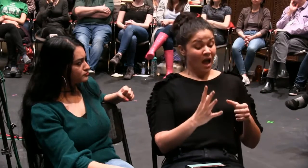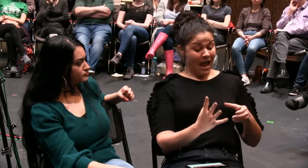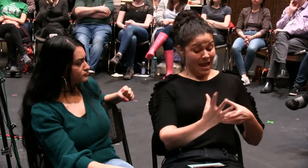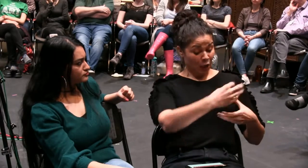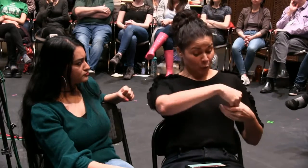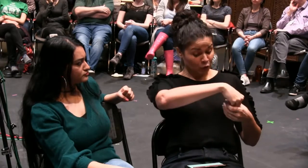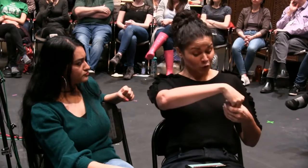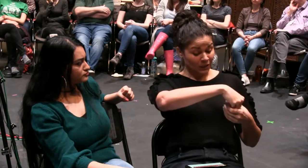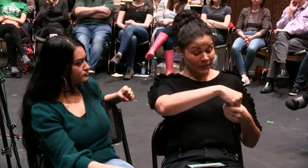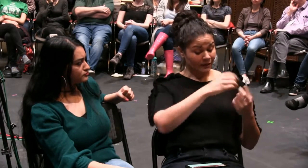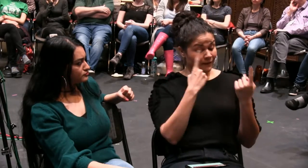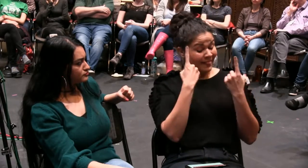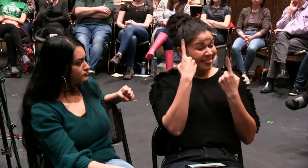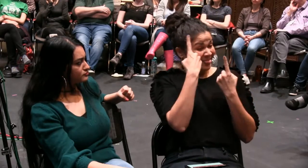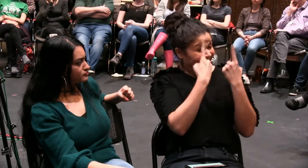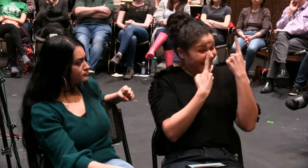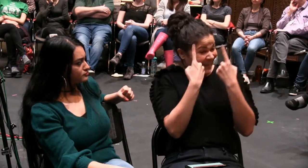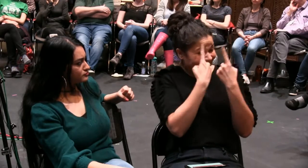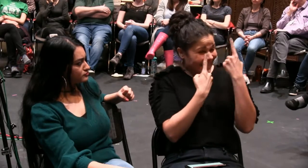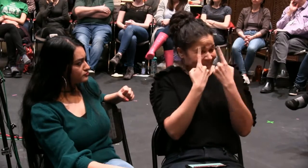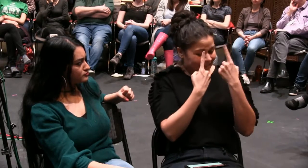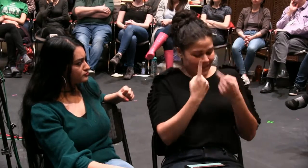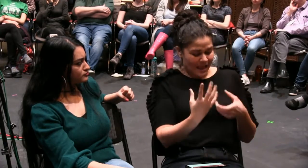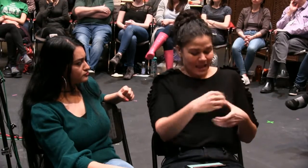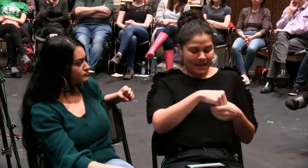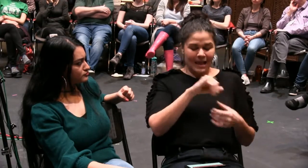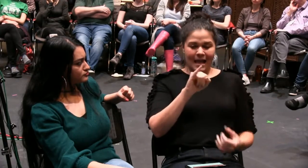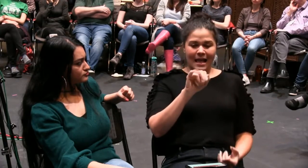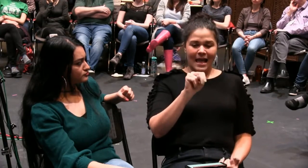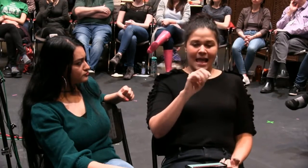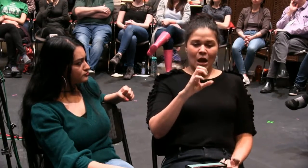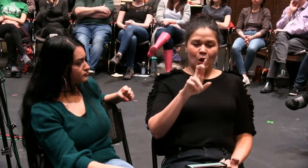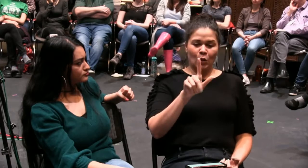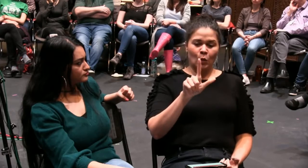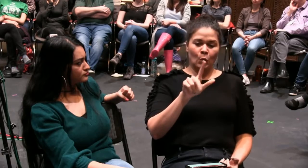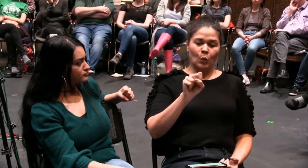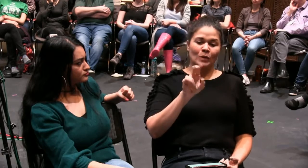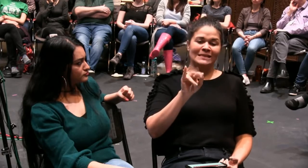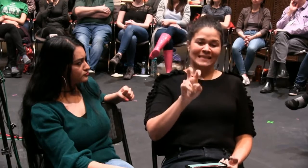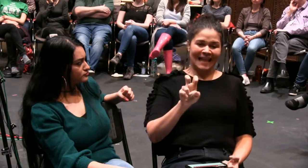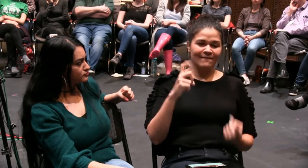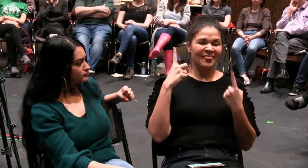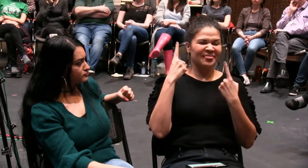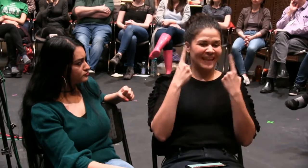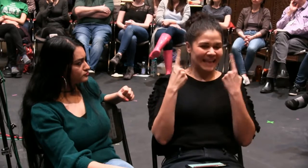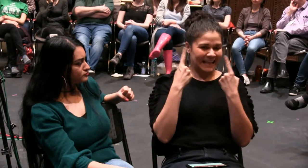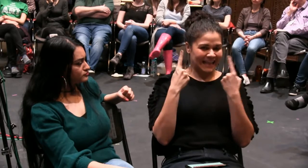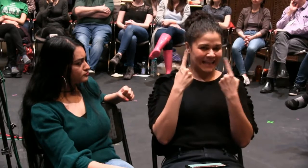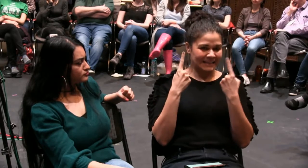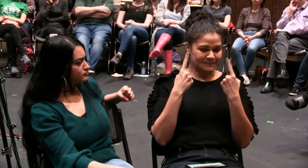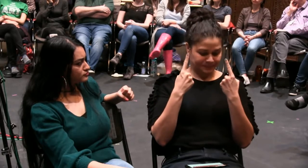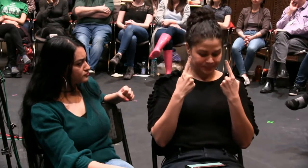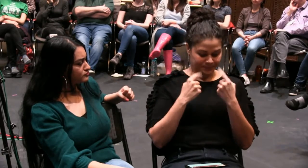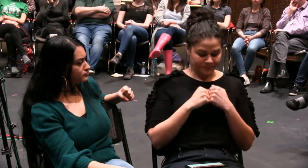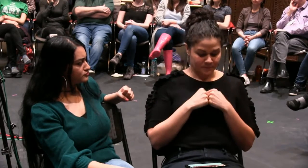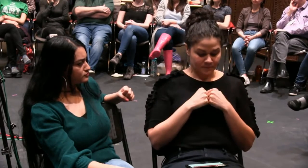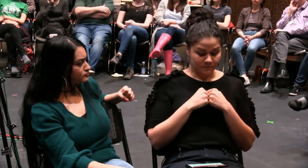and inclusion said that inclusion involves